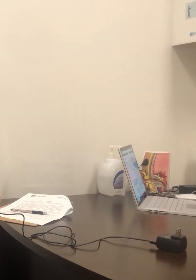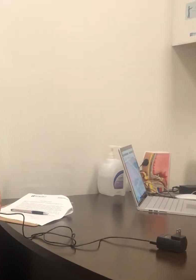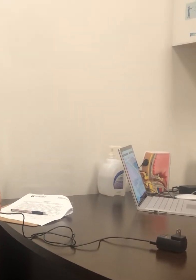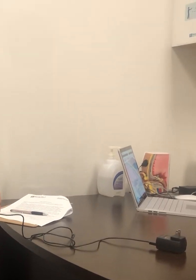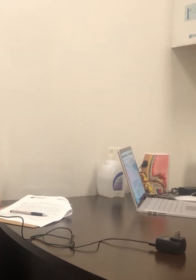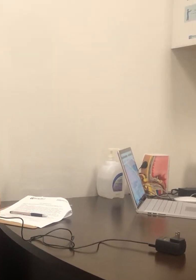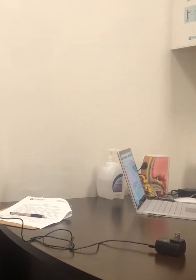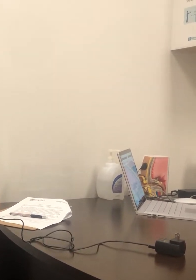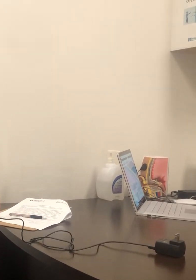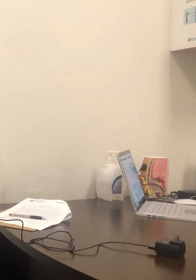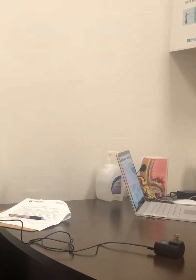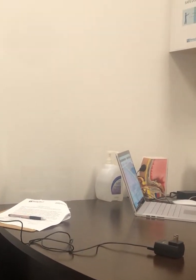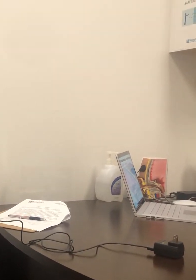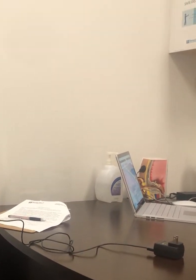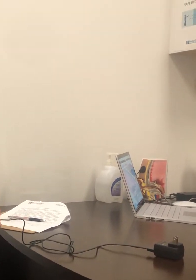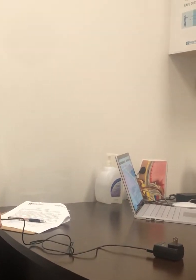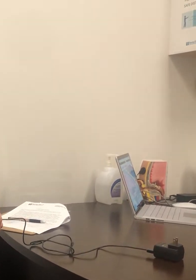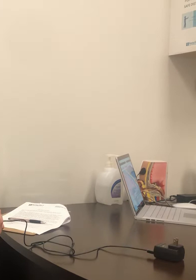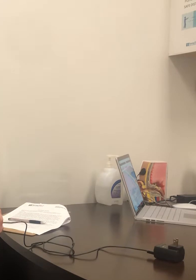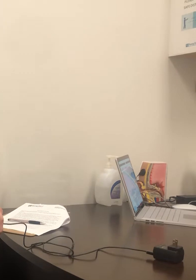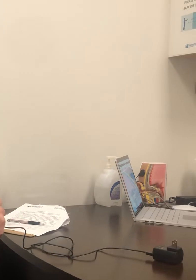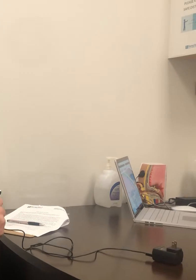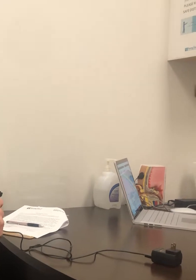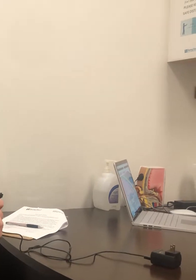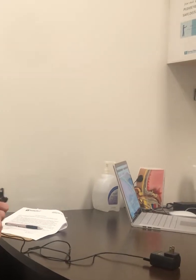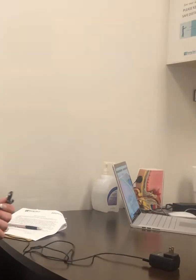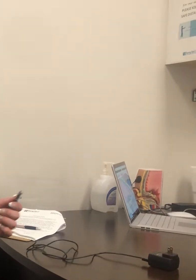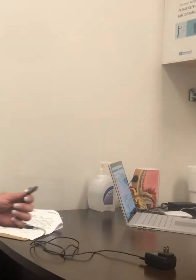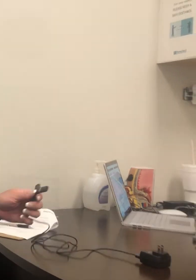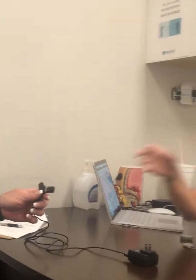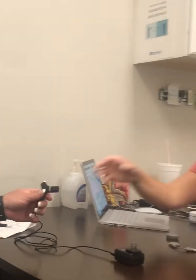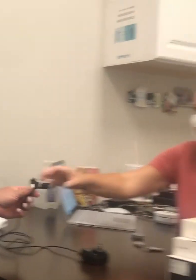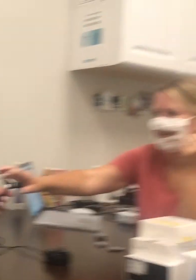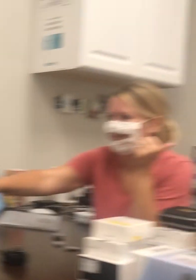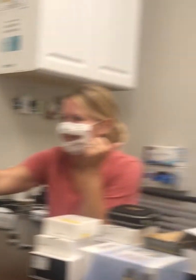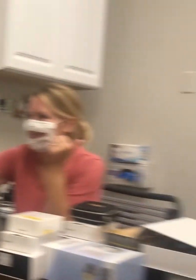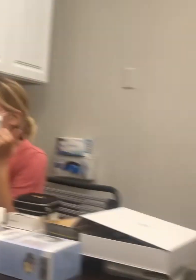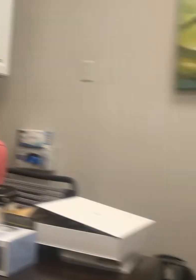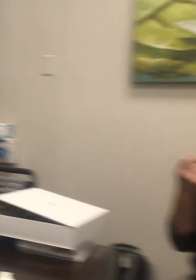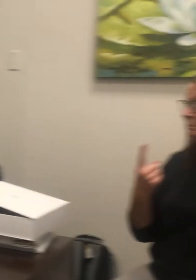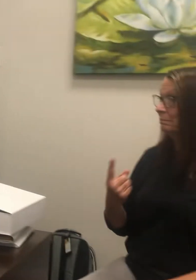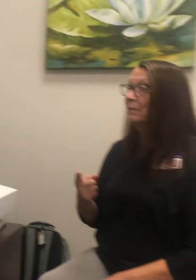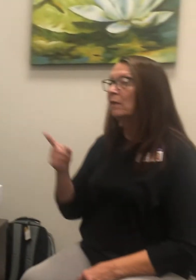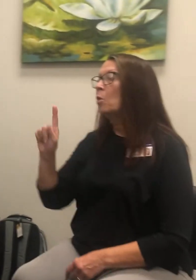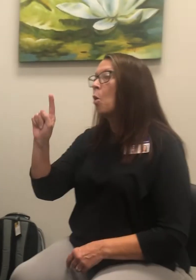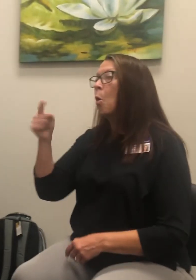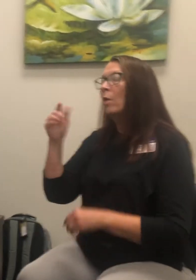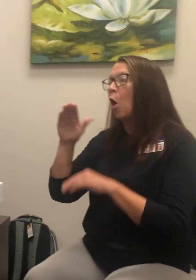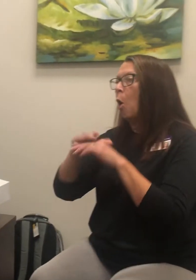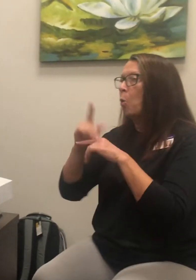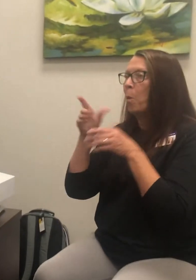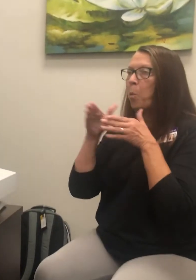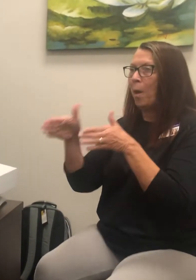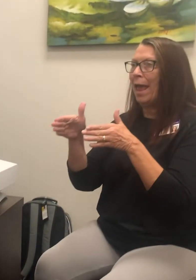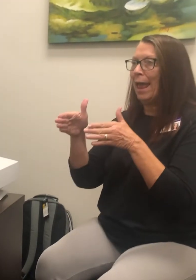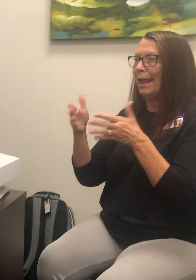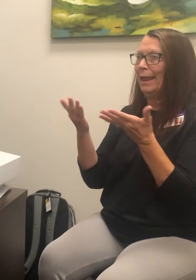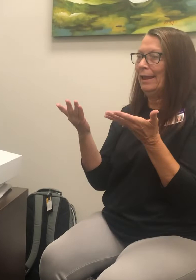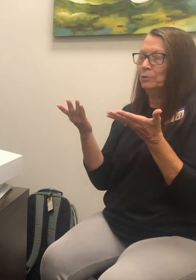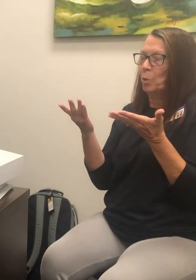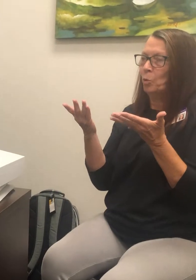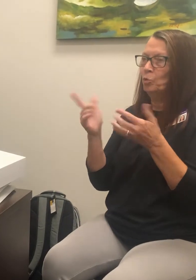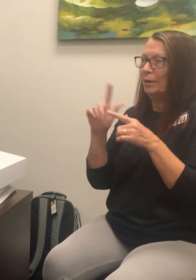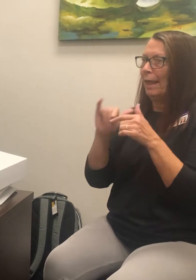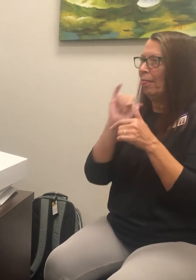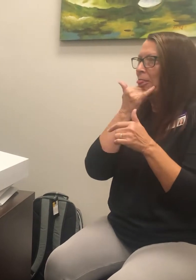beats the heck out of three twelves doesn't it yeah got it it'll only go on one way so